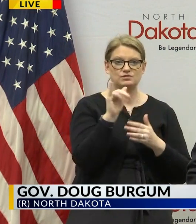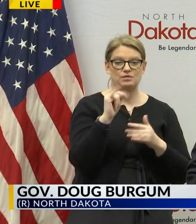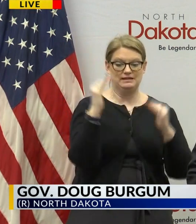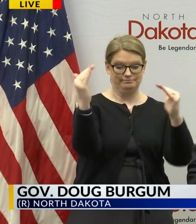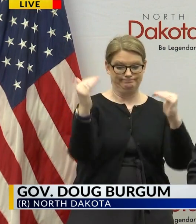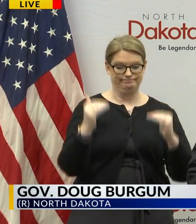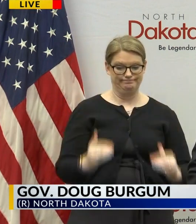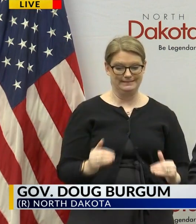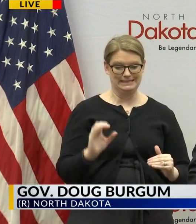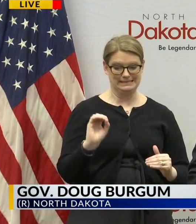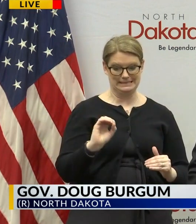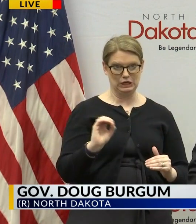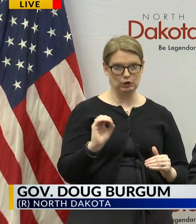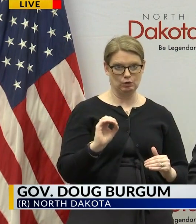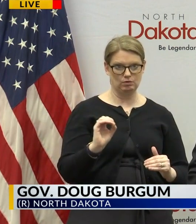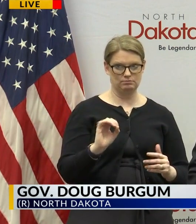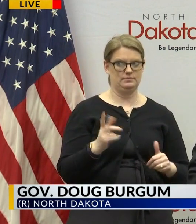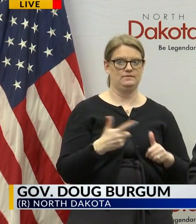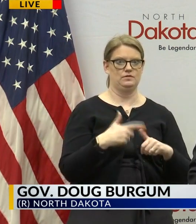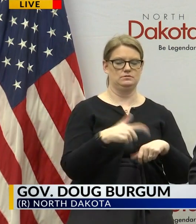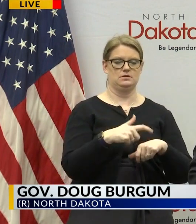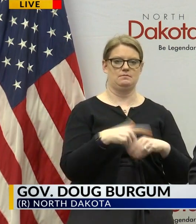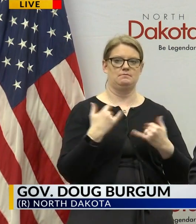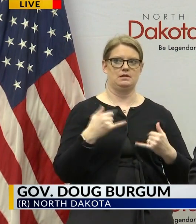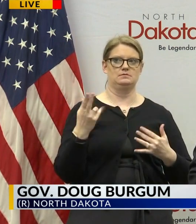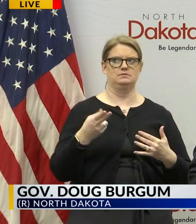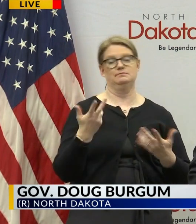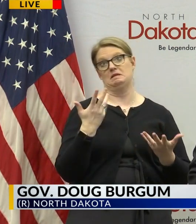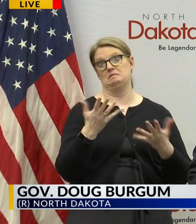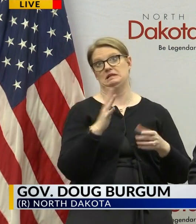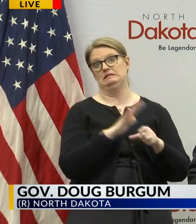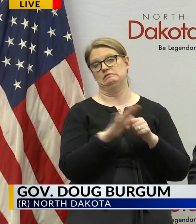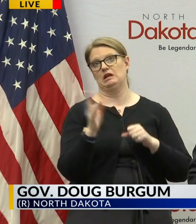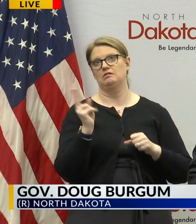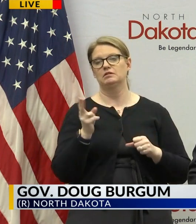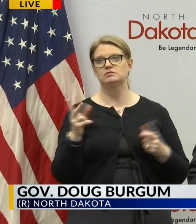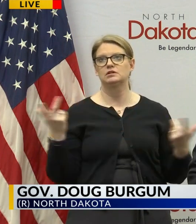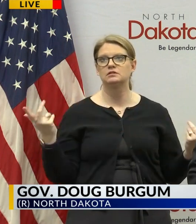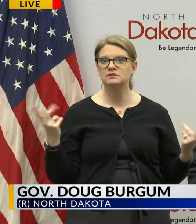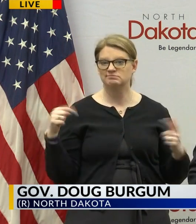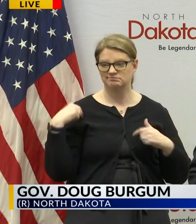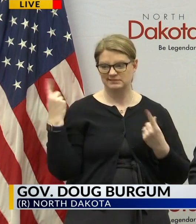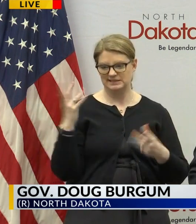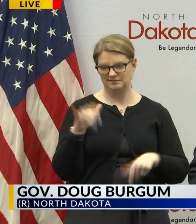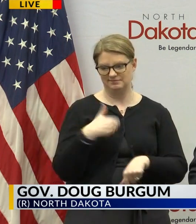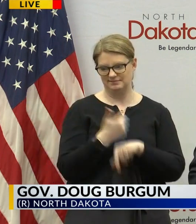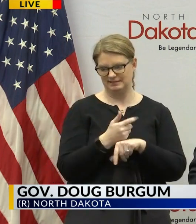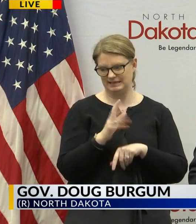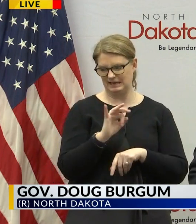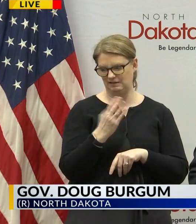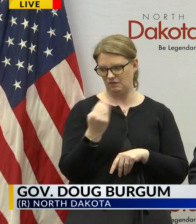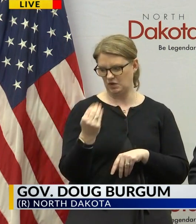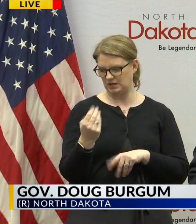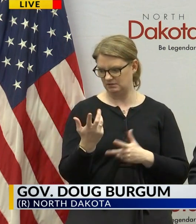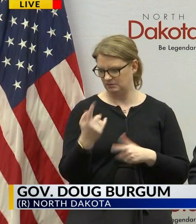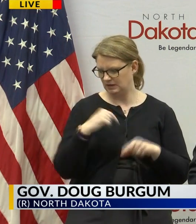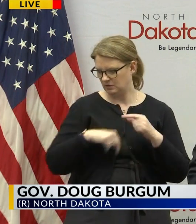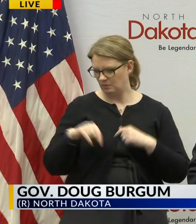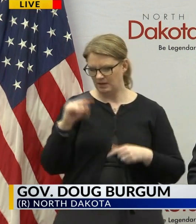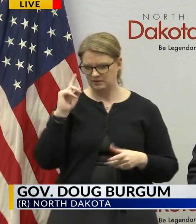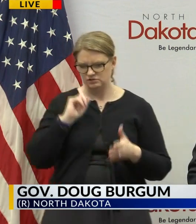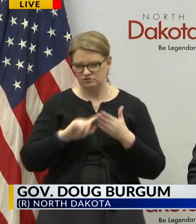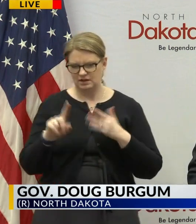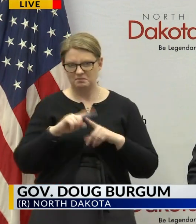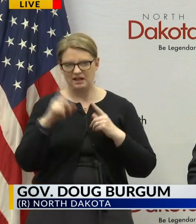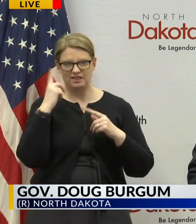for the first time in uh modern history maybe the entire history since they were fred federal reserve was formed in 1914 we'd have to go back and look but